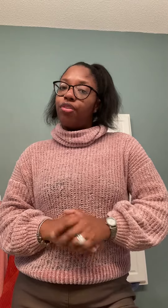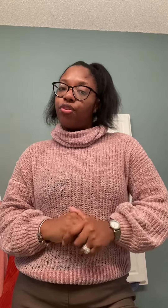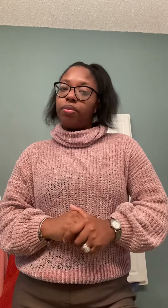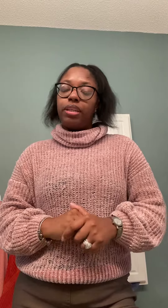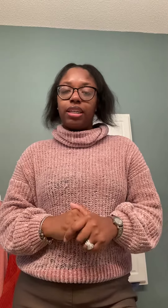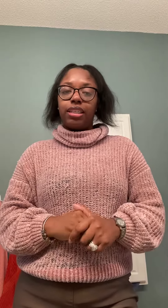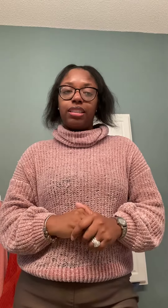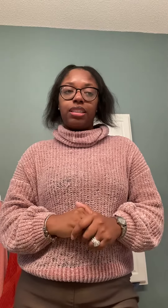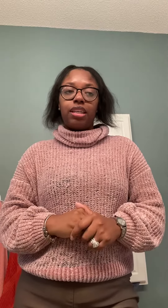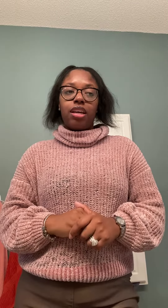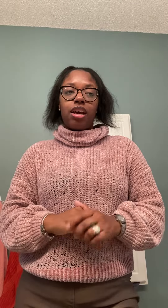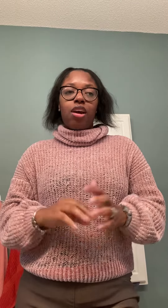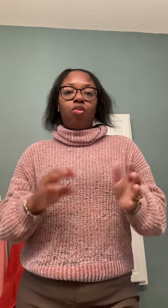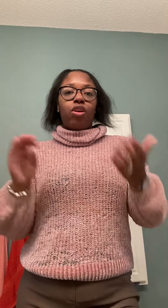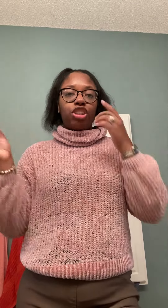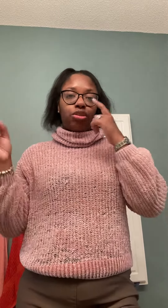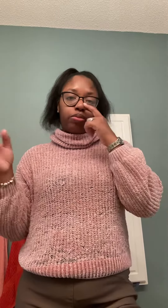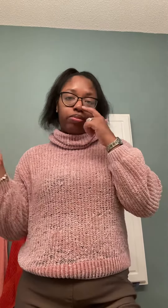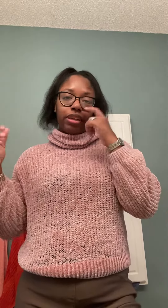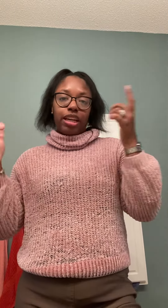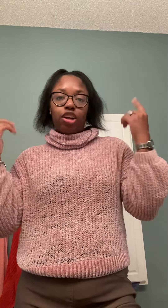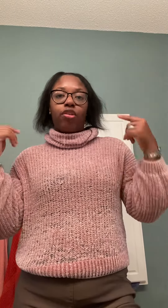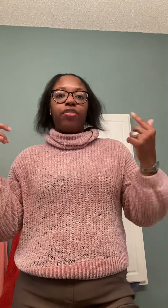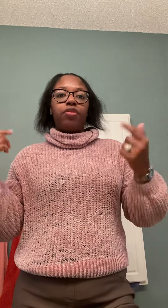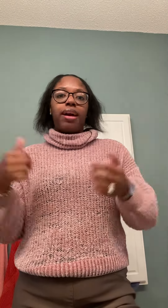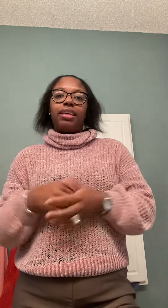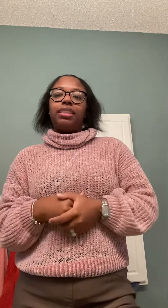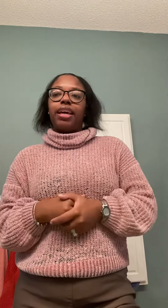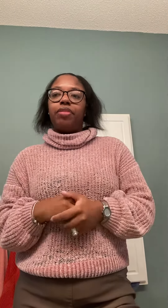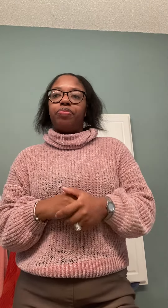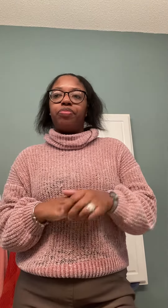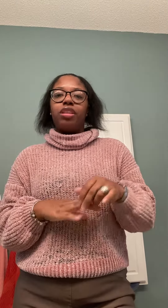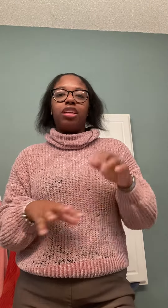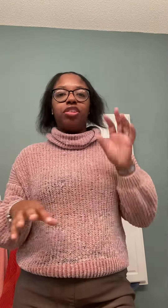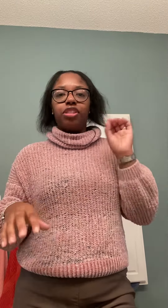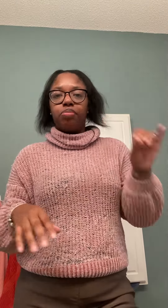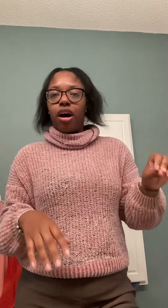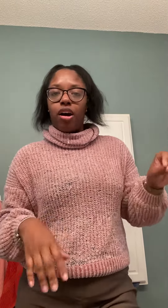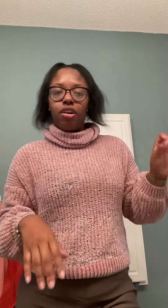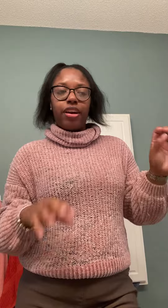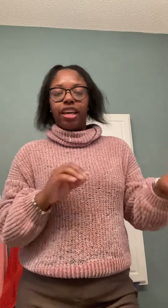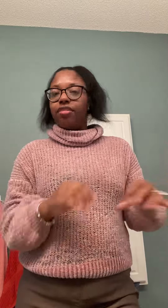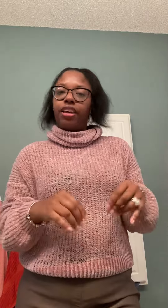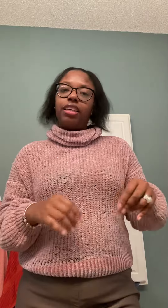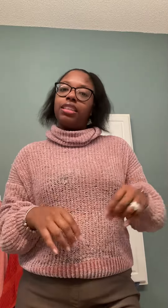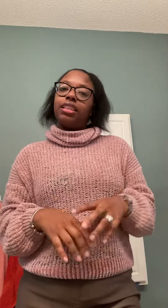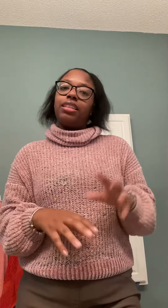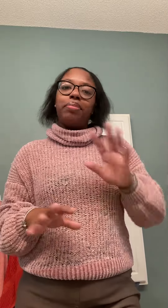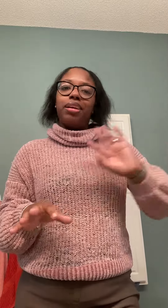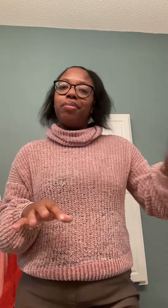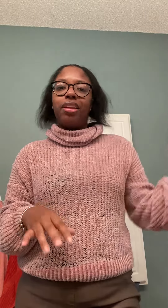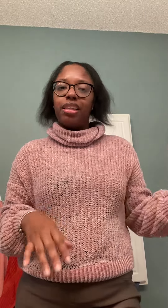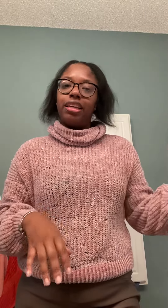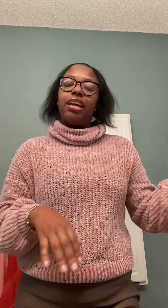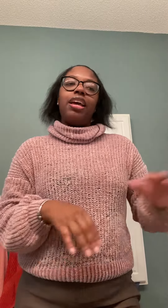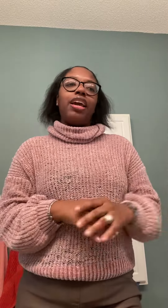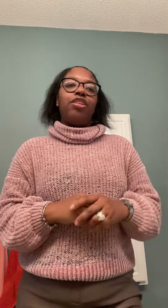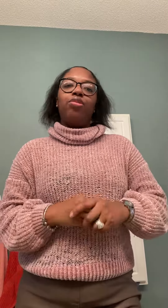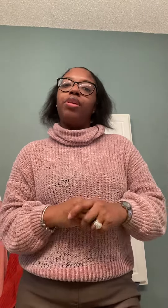for because once you get in a grateful mindset, the little small inconveniences, they become nothing, and you really